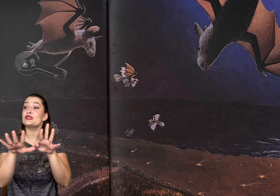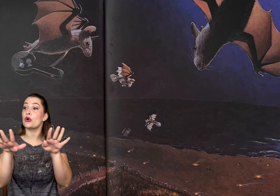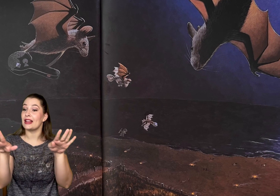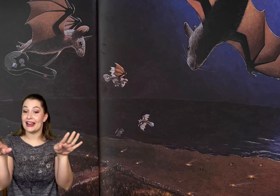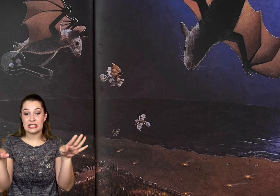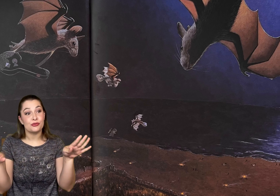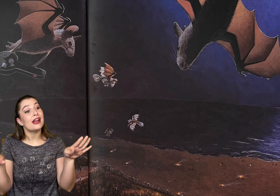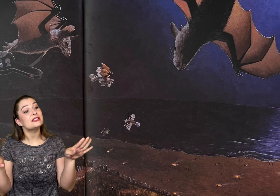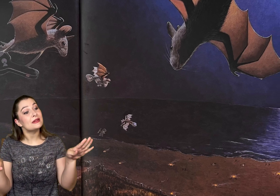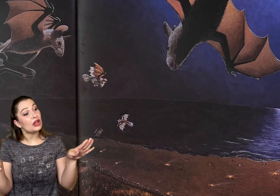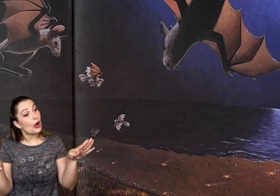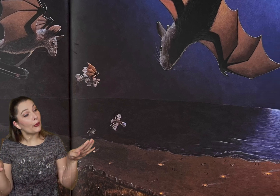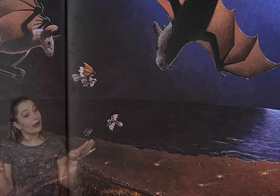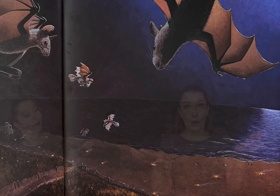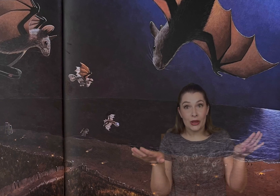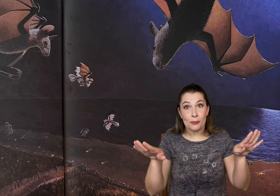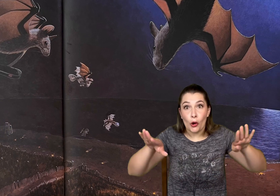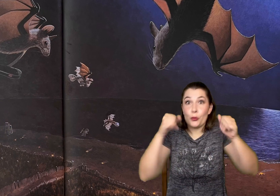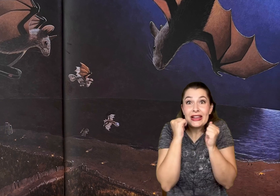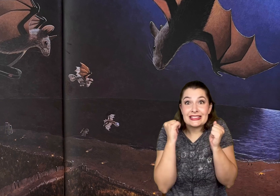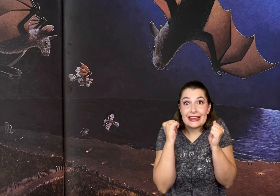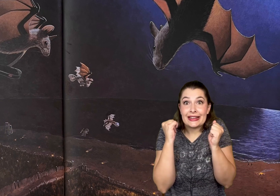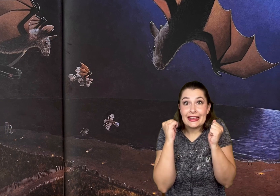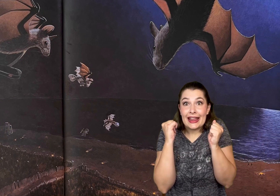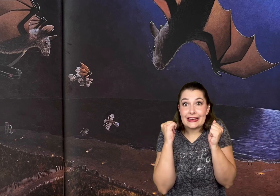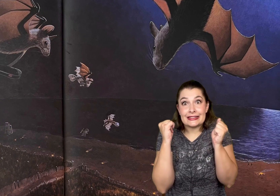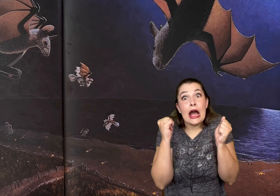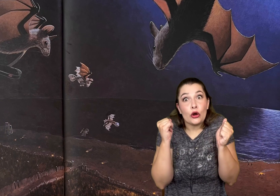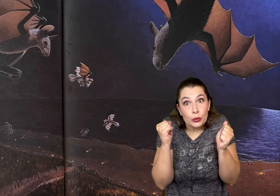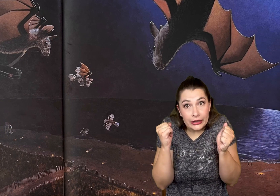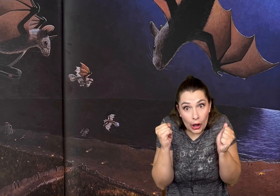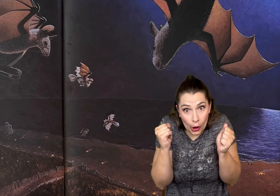shoreline spreads below We pull wings in and down we go